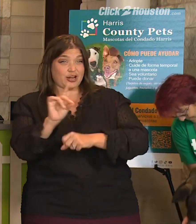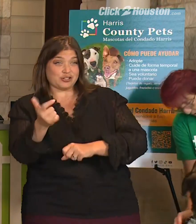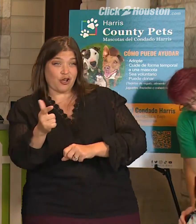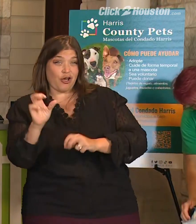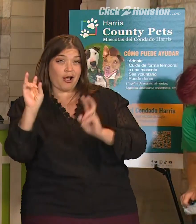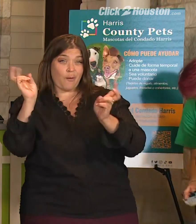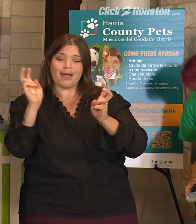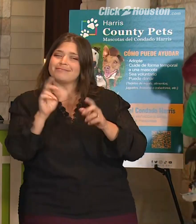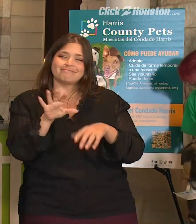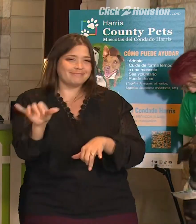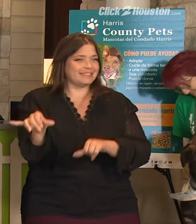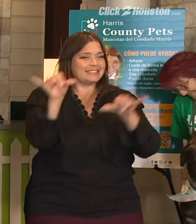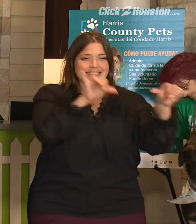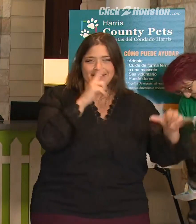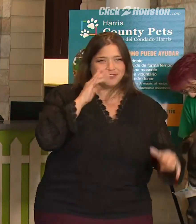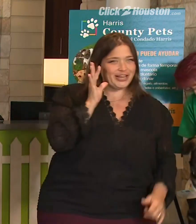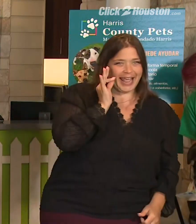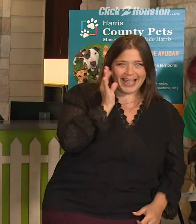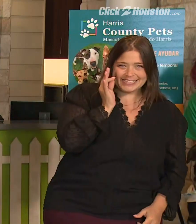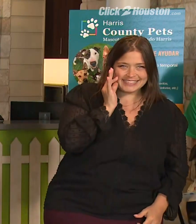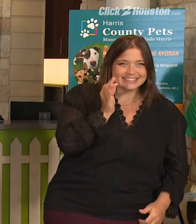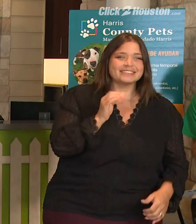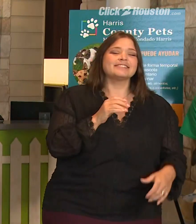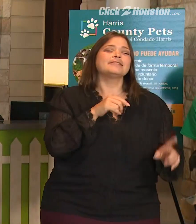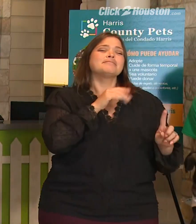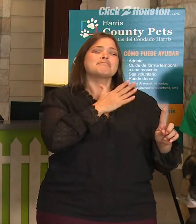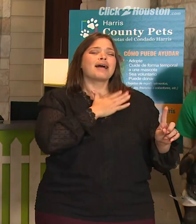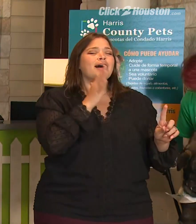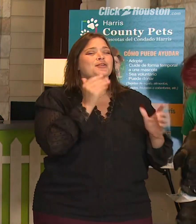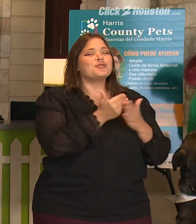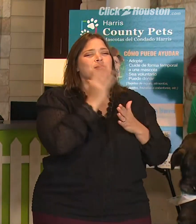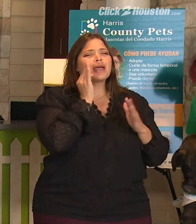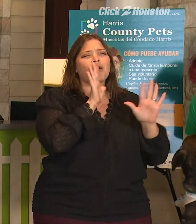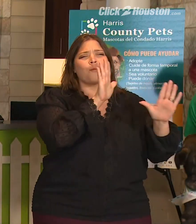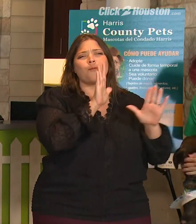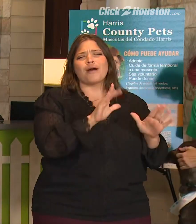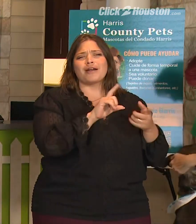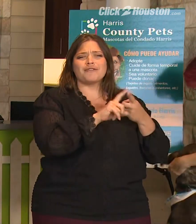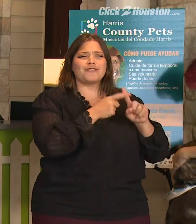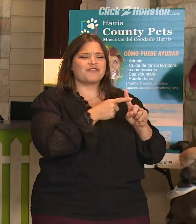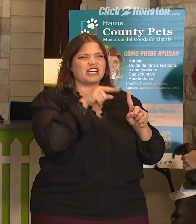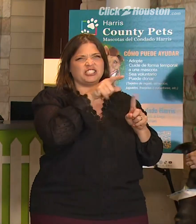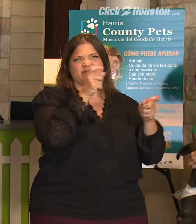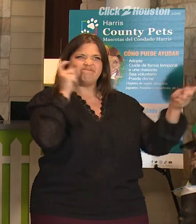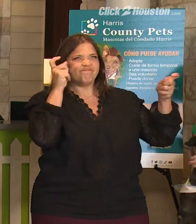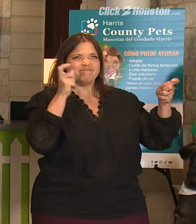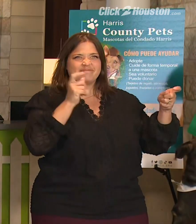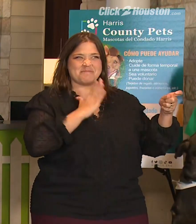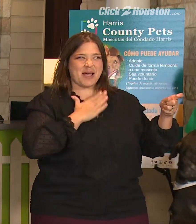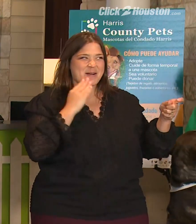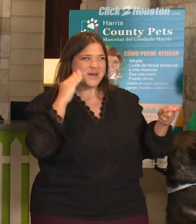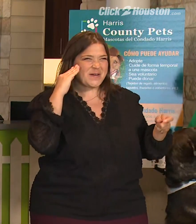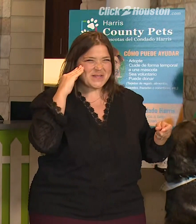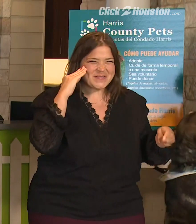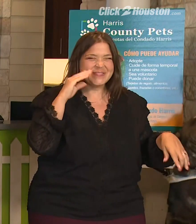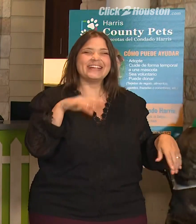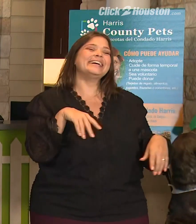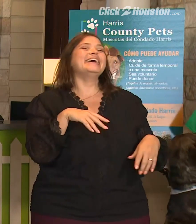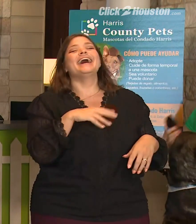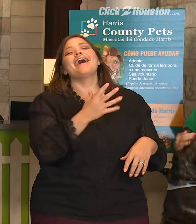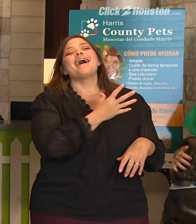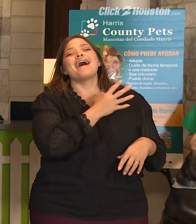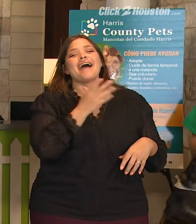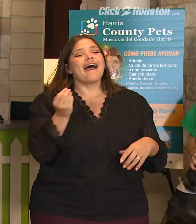works for cats, because Meluron is a wonderful friend. She rules the roost, and she is just